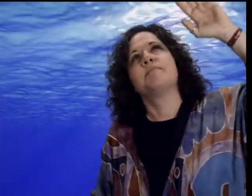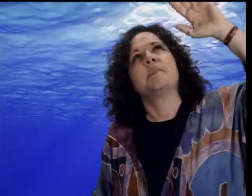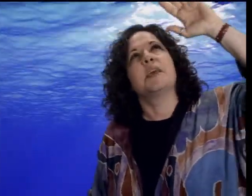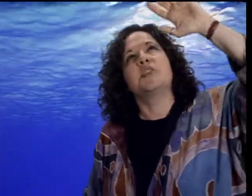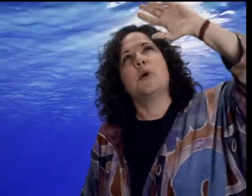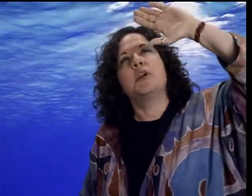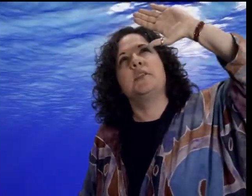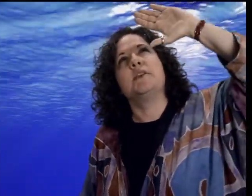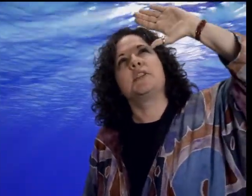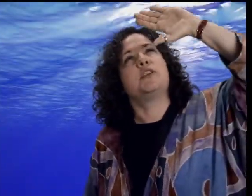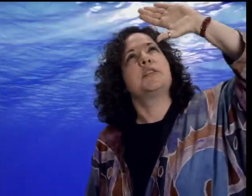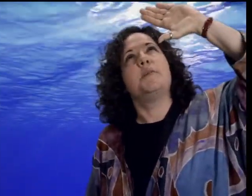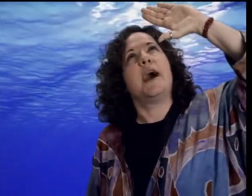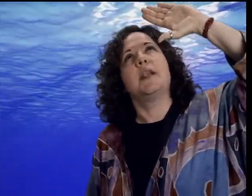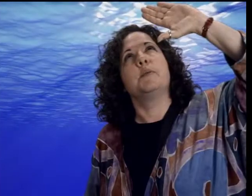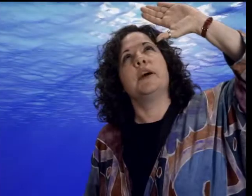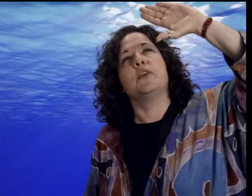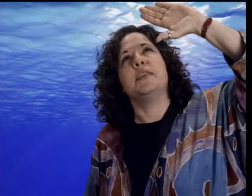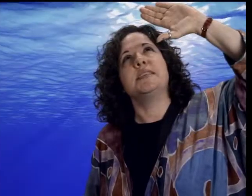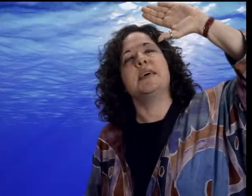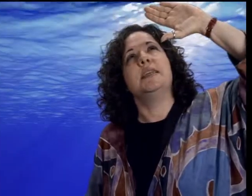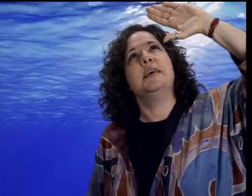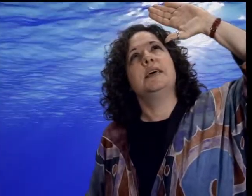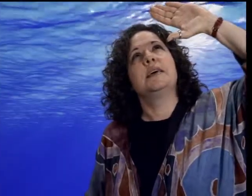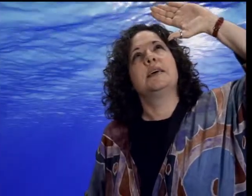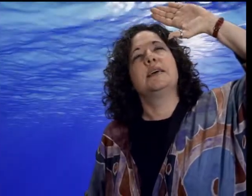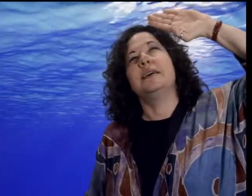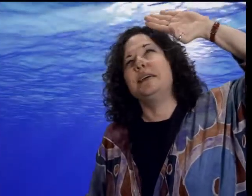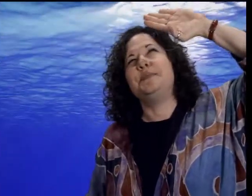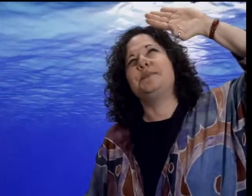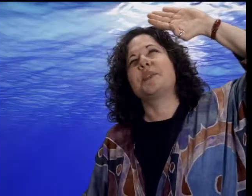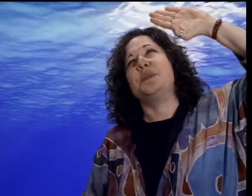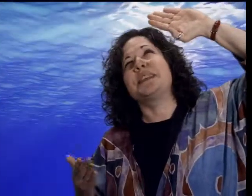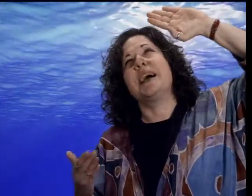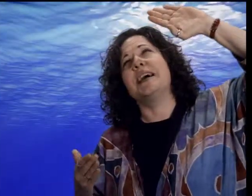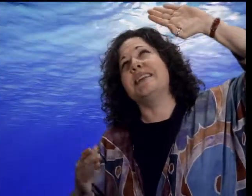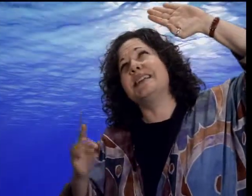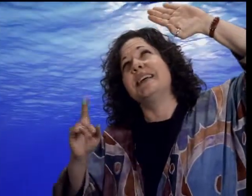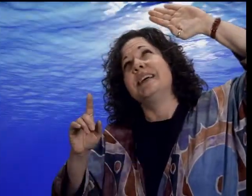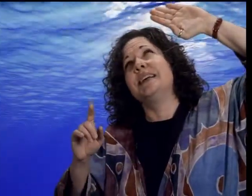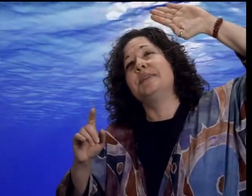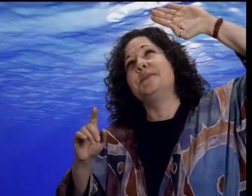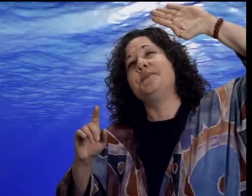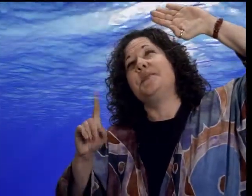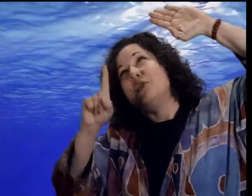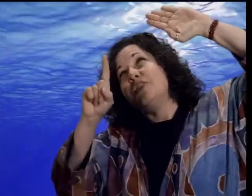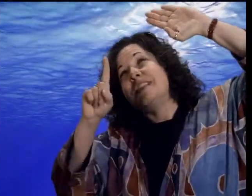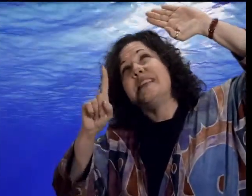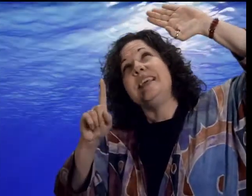The sparkling fish looked up out of the puddle and he said, oh, besides, don't you see?